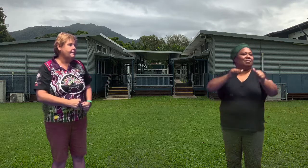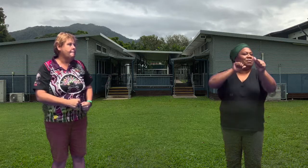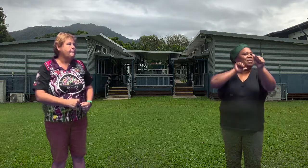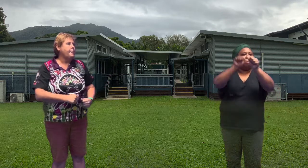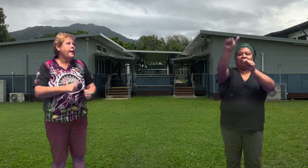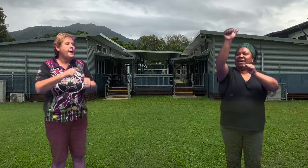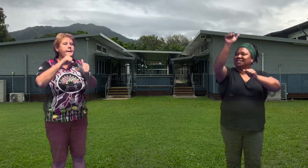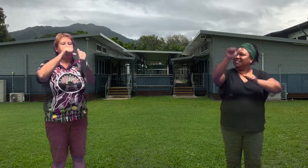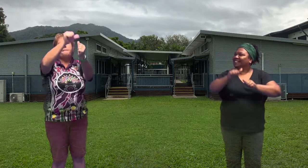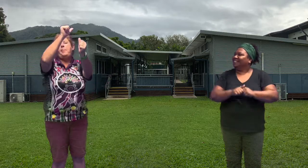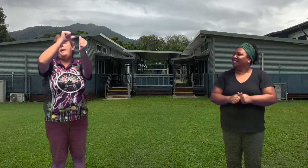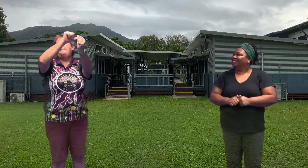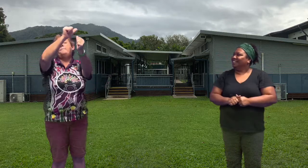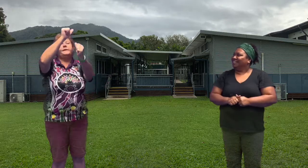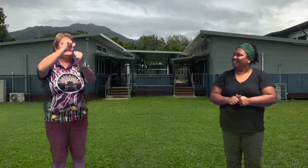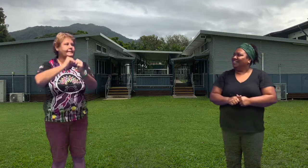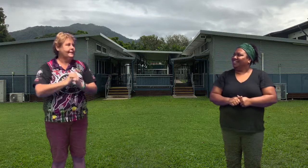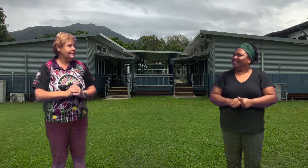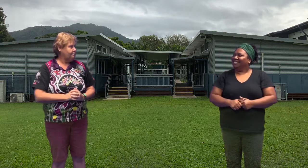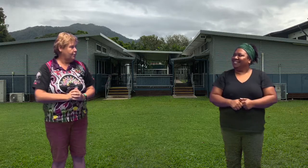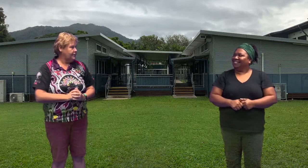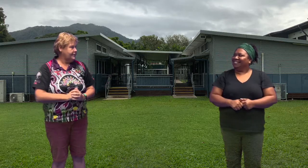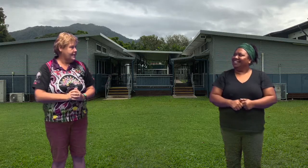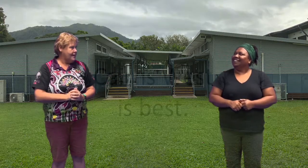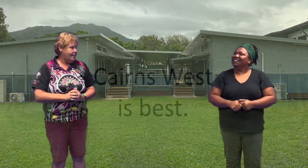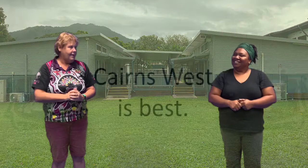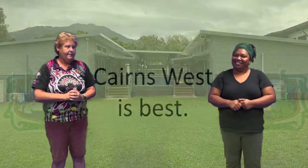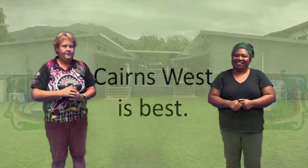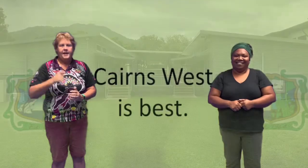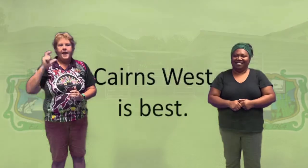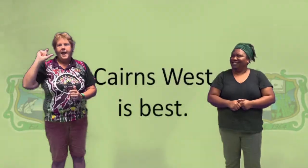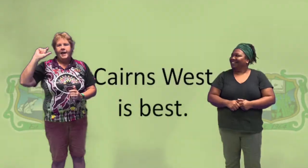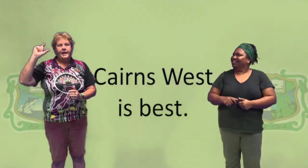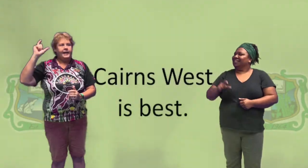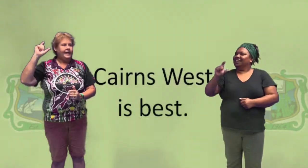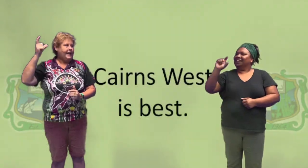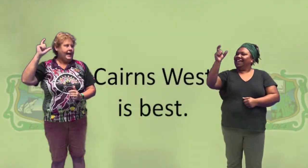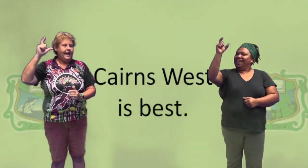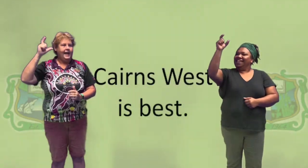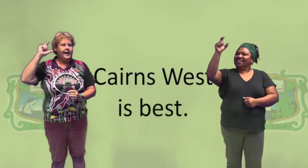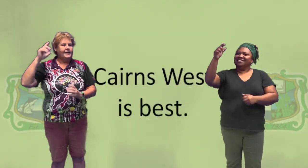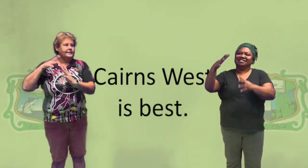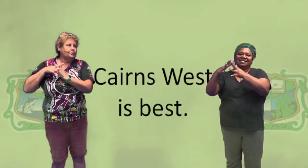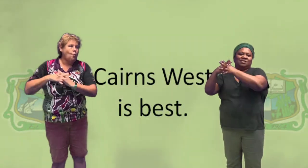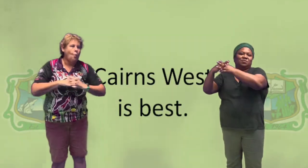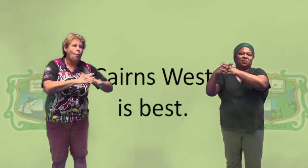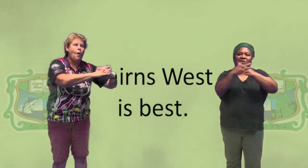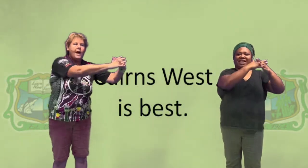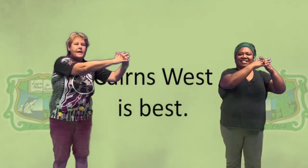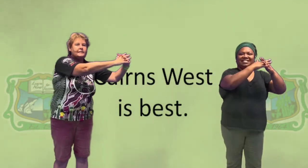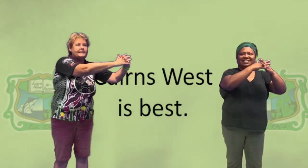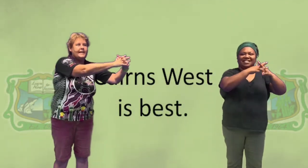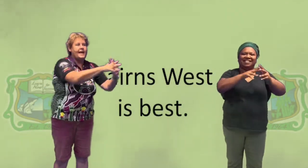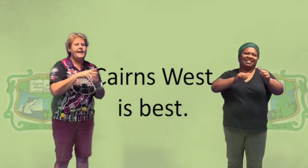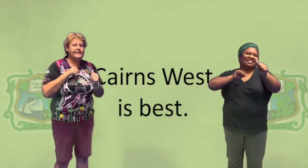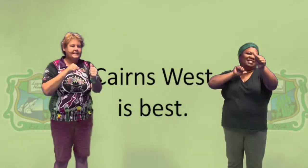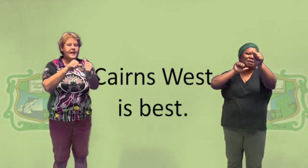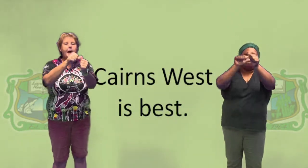The best. The best. Let's put it together. Yeah. Cairns West is the